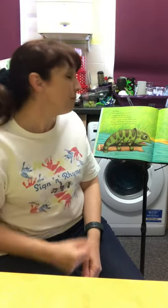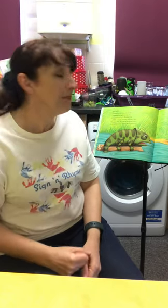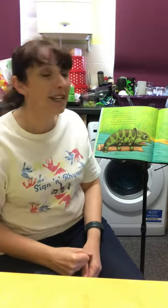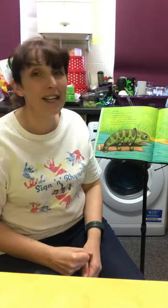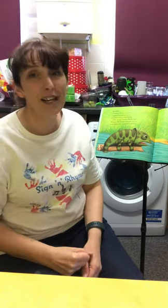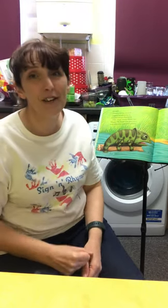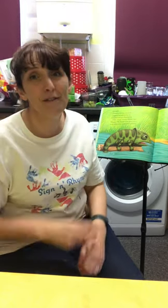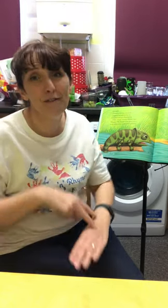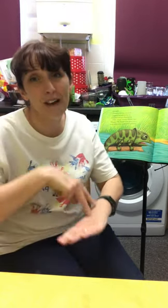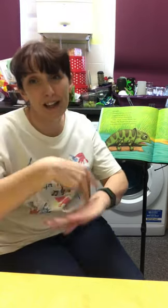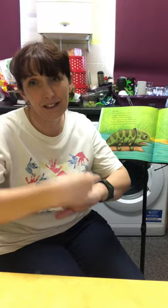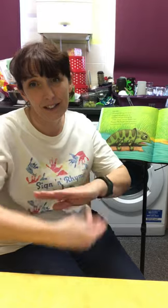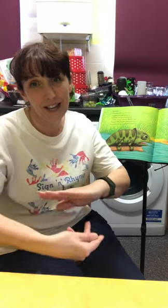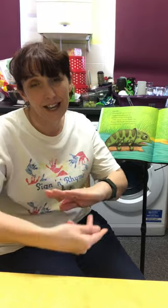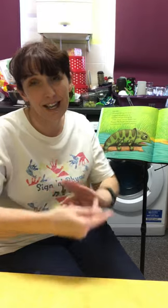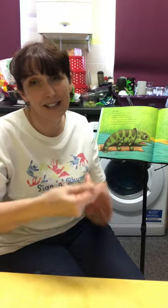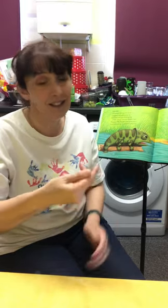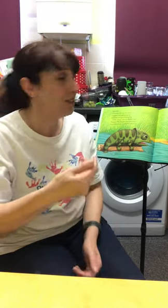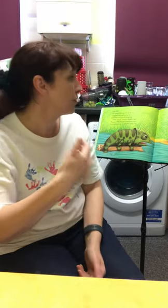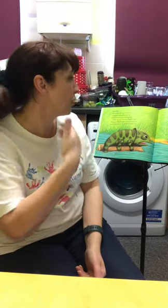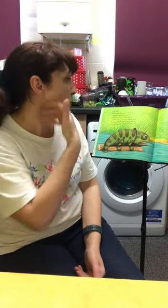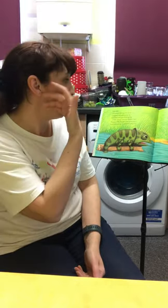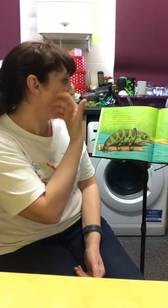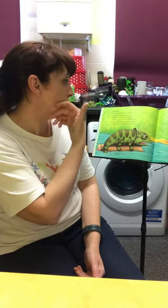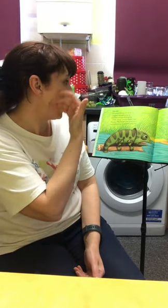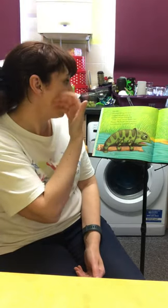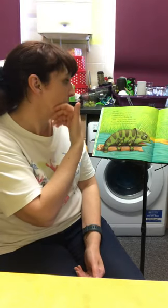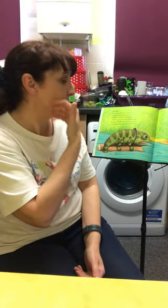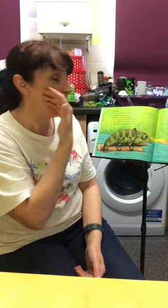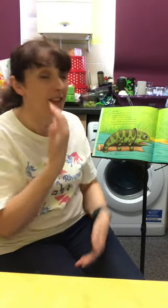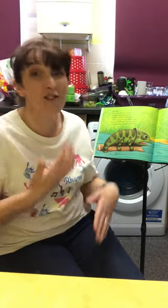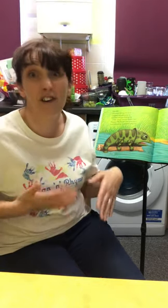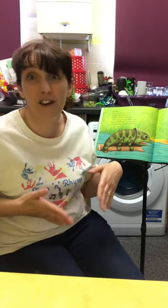Chameleon fell into the water in the river.